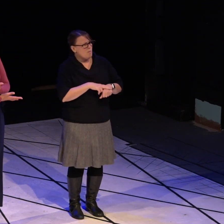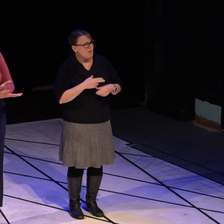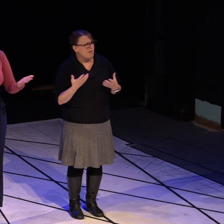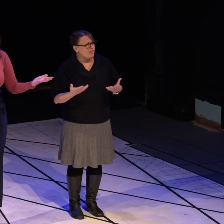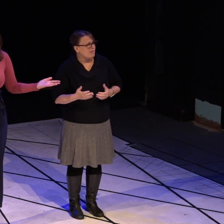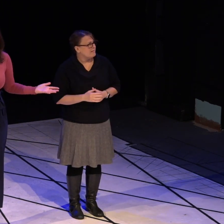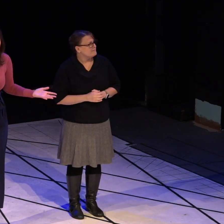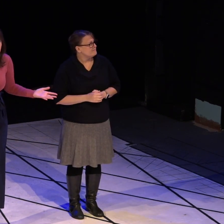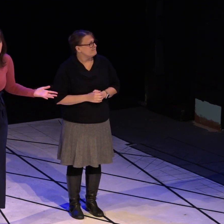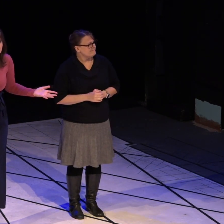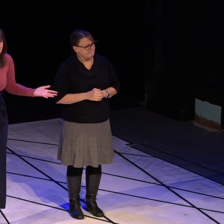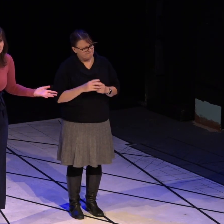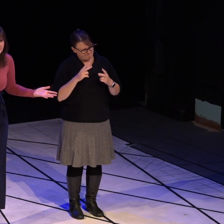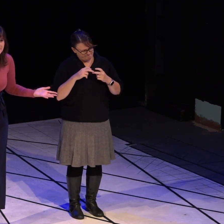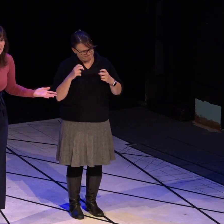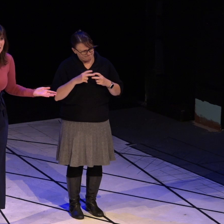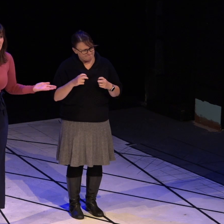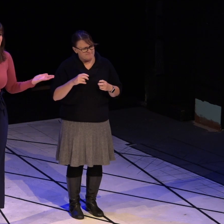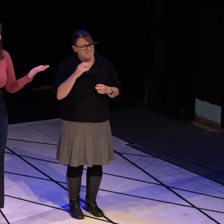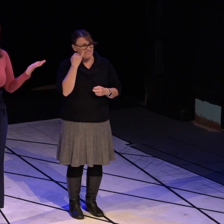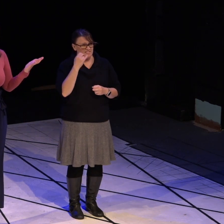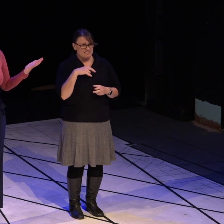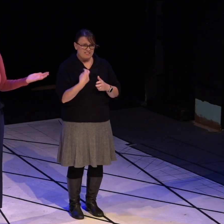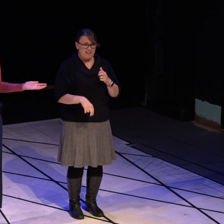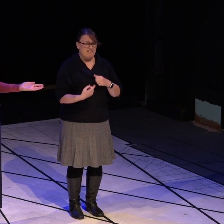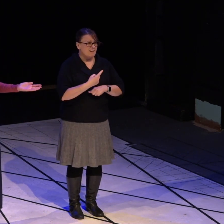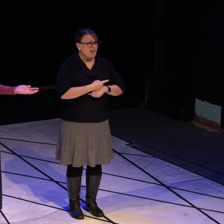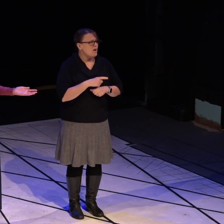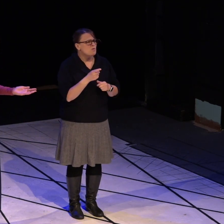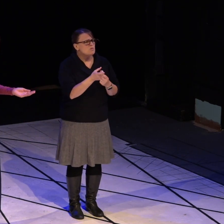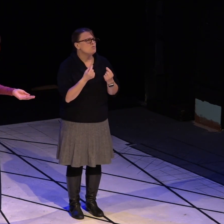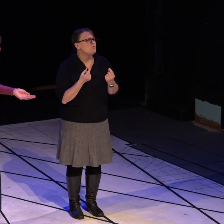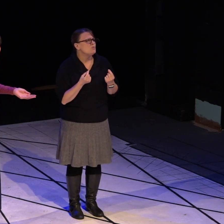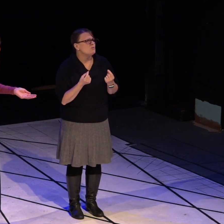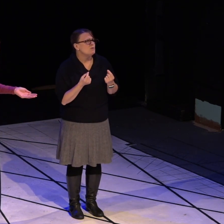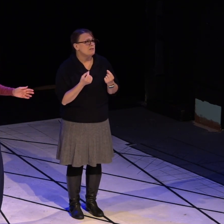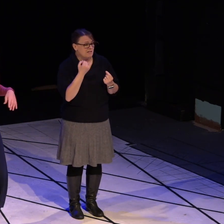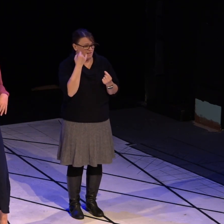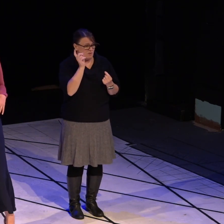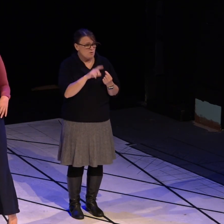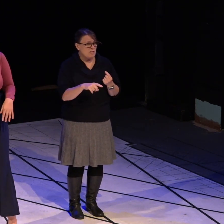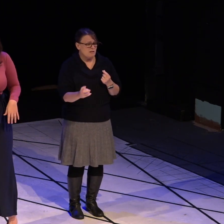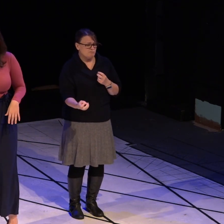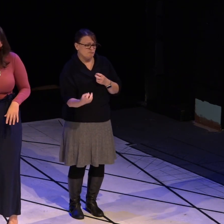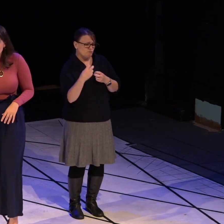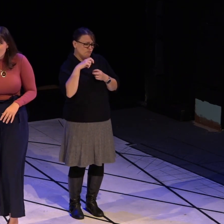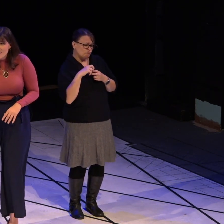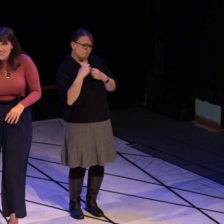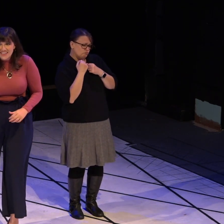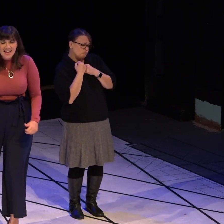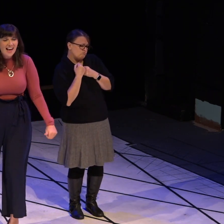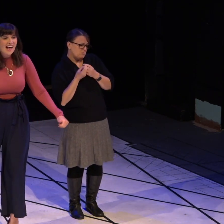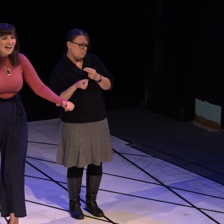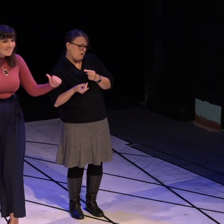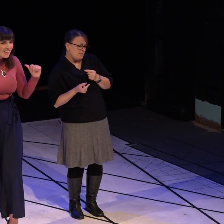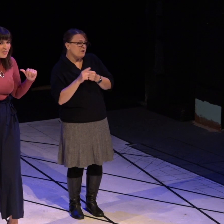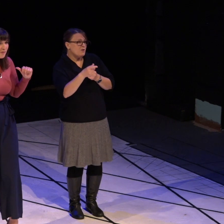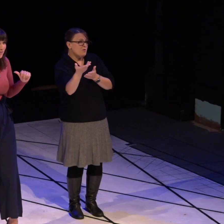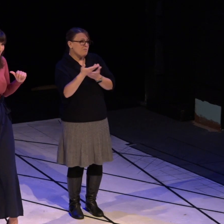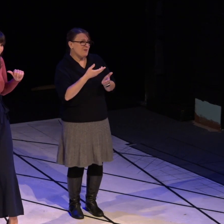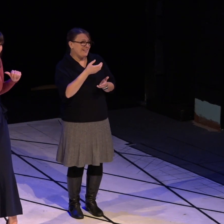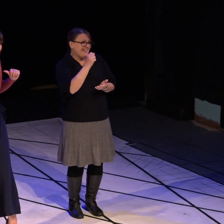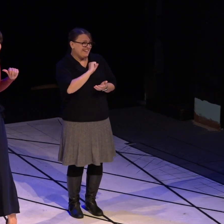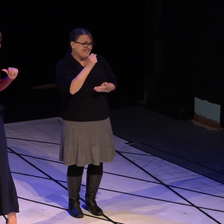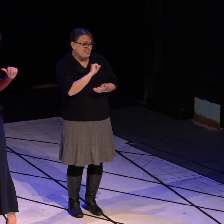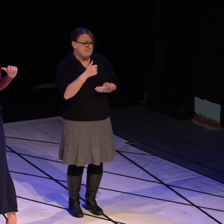How do you reset? And if it's a cuddle puddle you need, you bring the rocky road. I've got